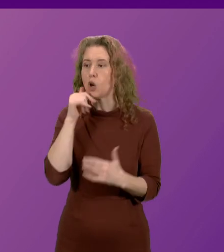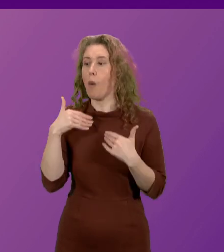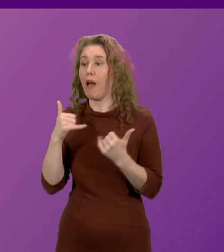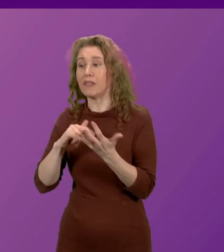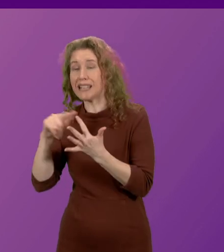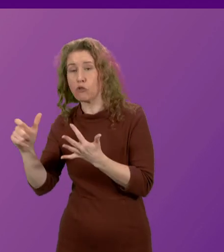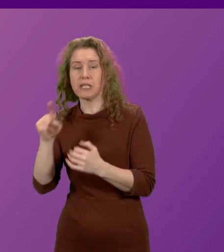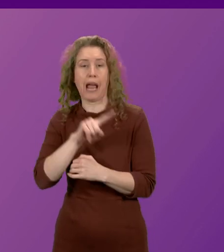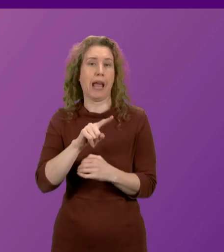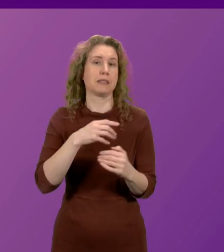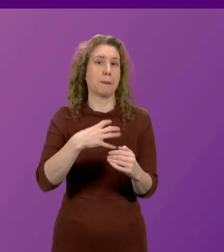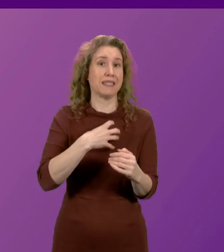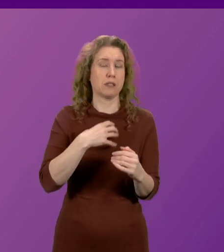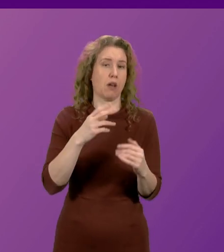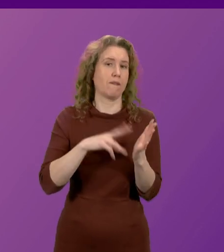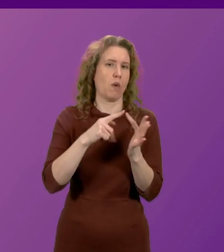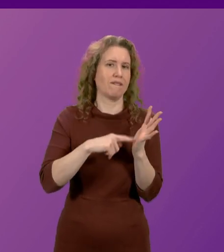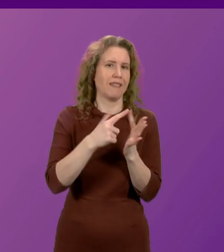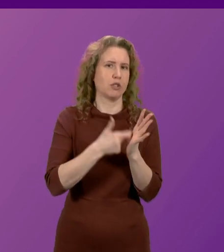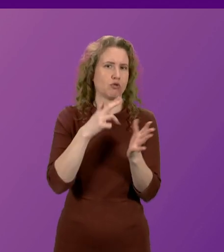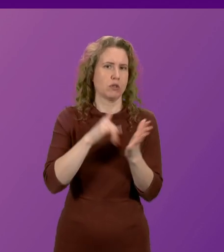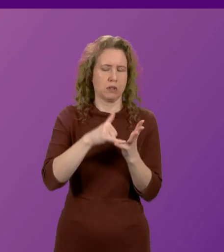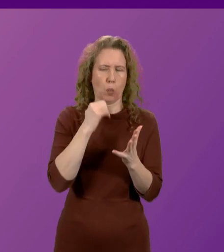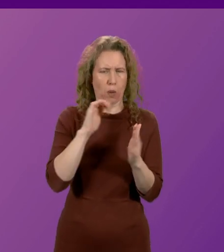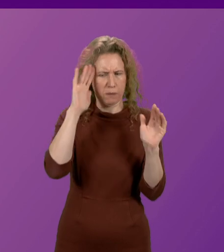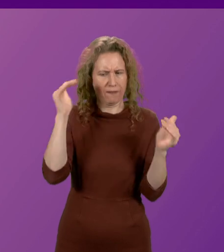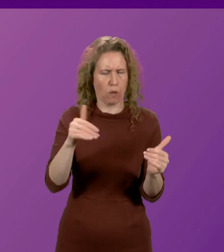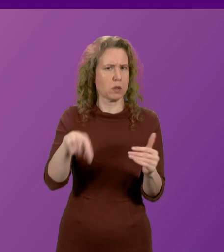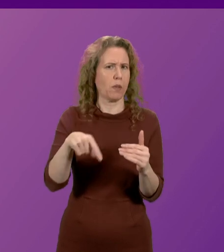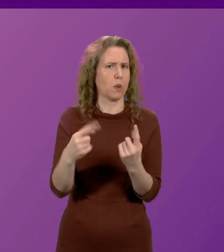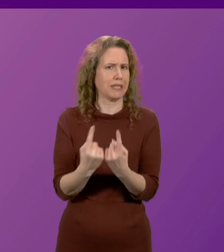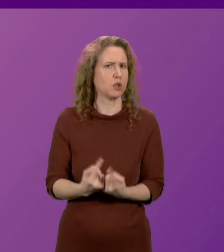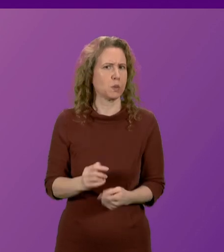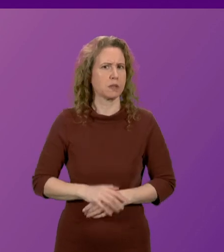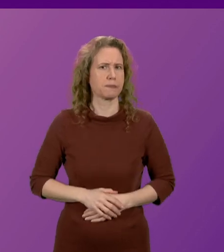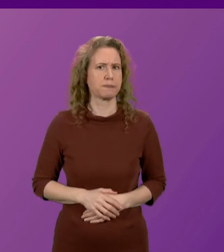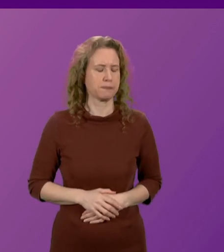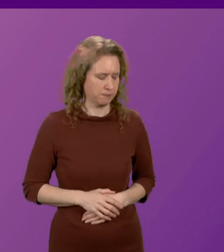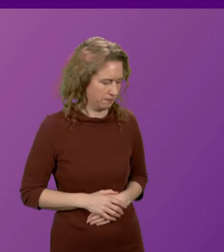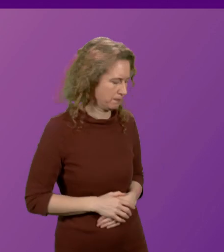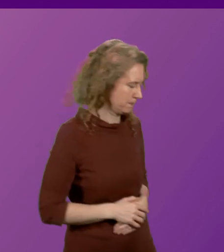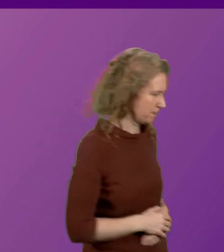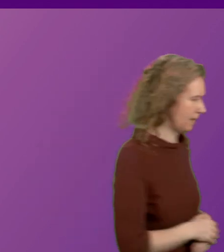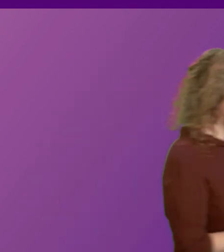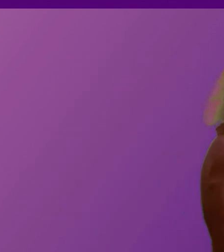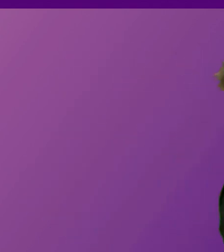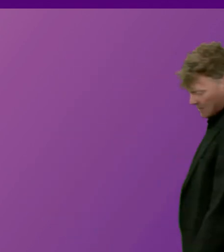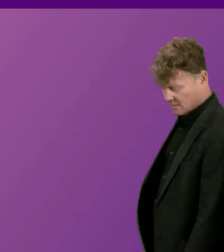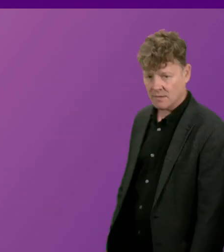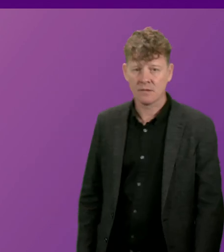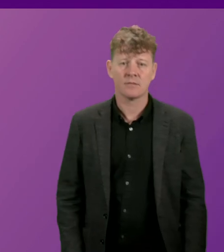for Veterans, Graham Day, will take a close interest in the issues that my colleague has raised today. Jamie Halker-Johnston.